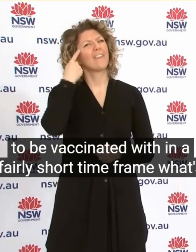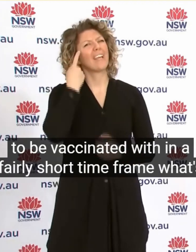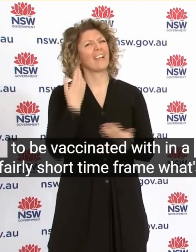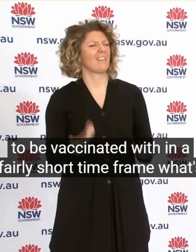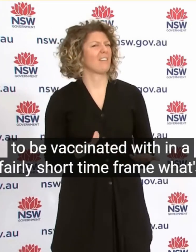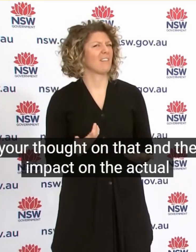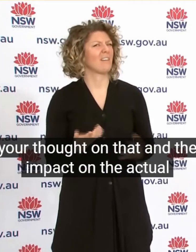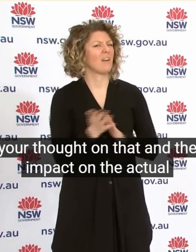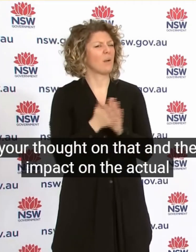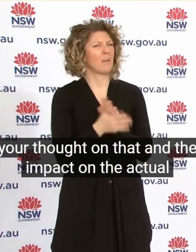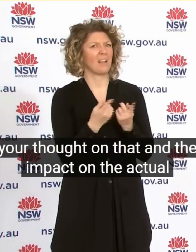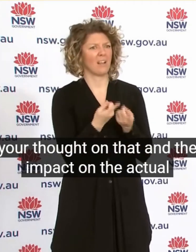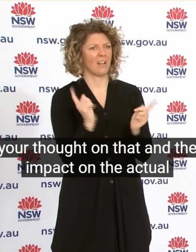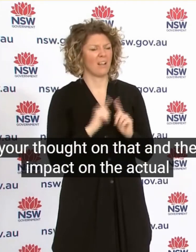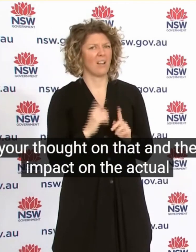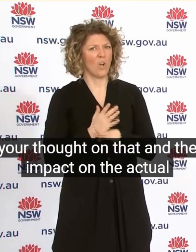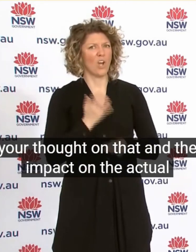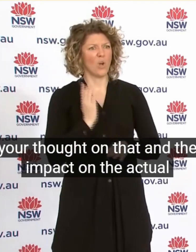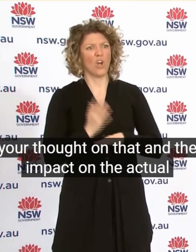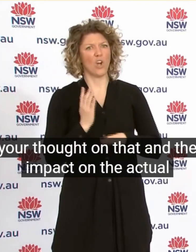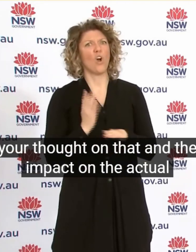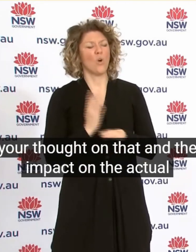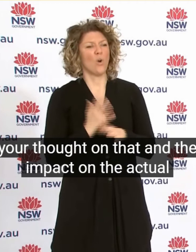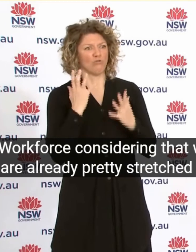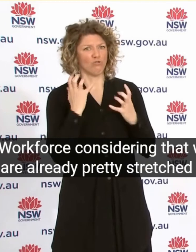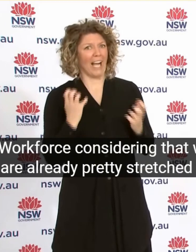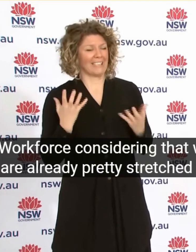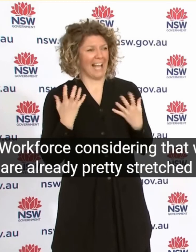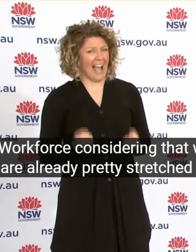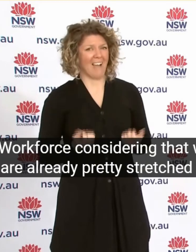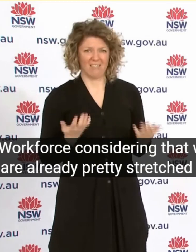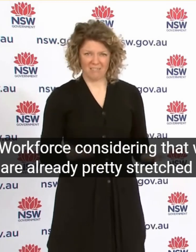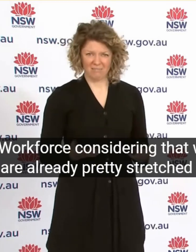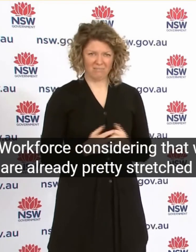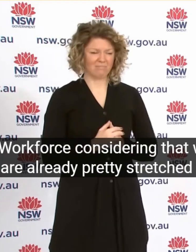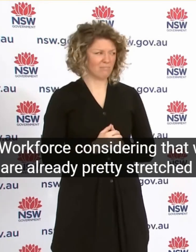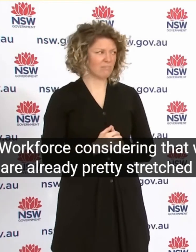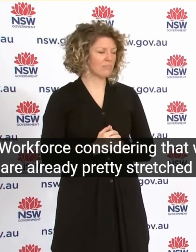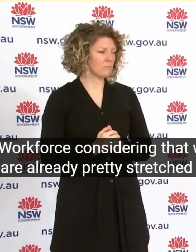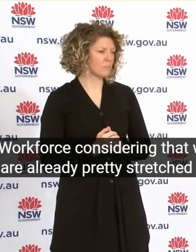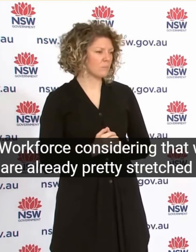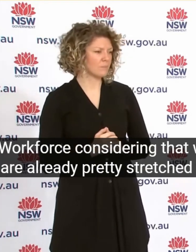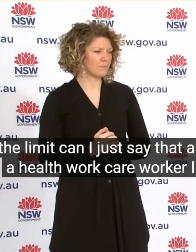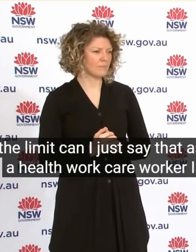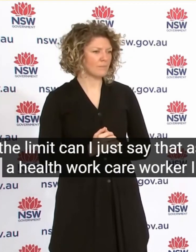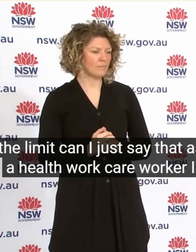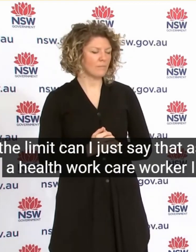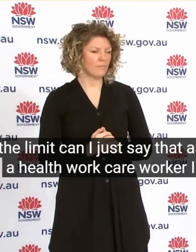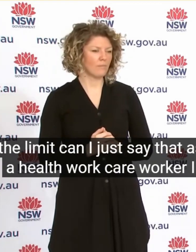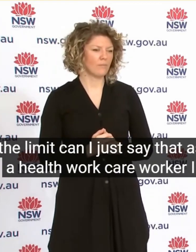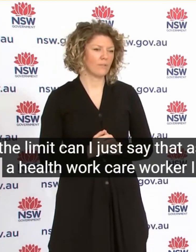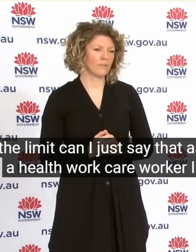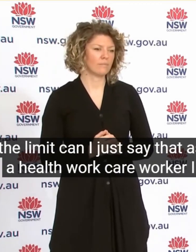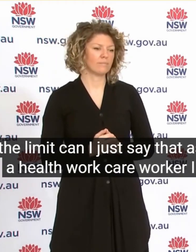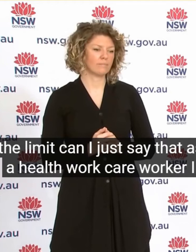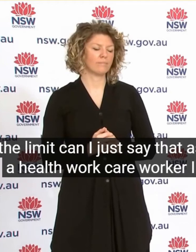His Comments There And We'll Bring You What He Has To Say Shortly And Just While We Have Your News From The ACT 12 New Cases